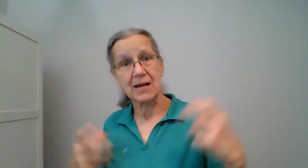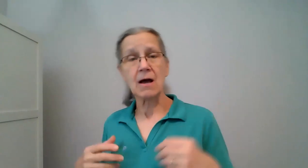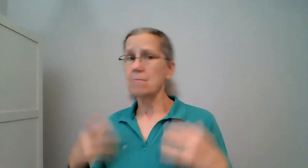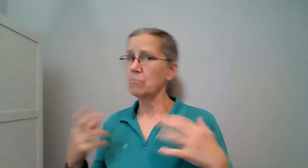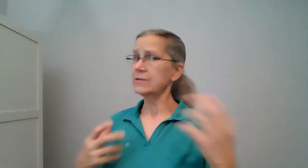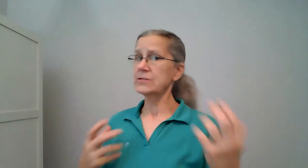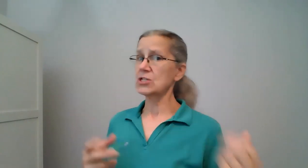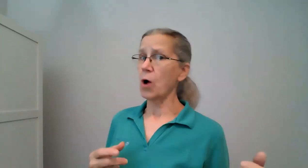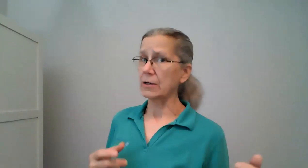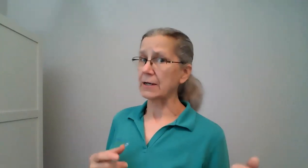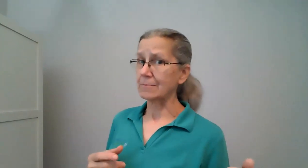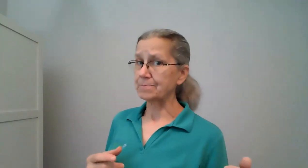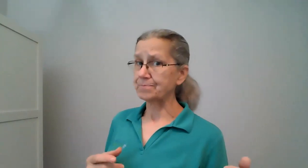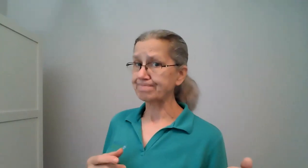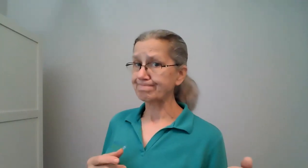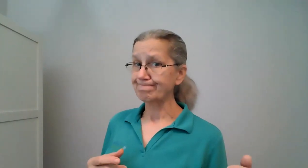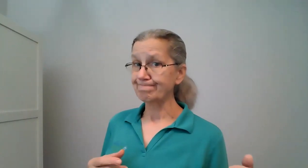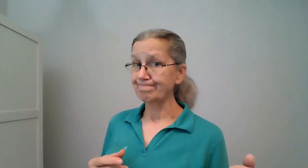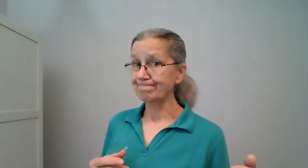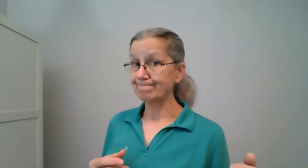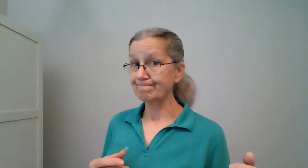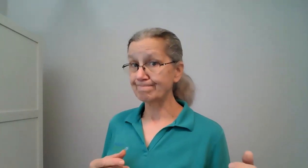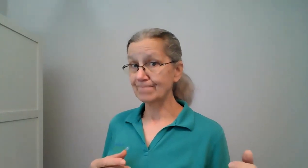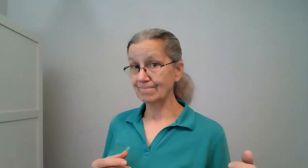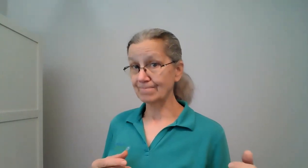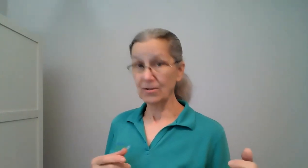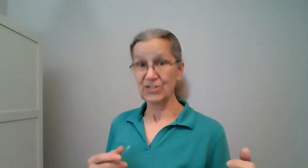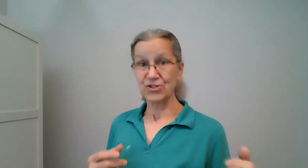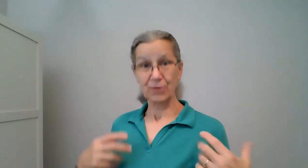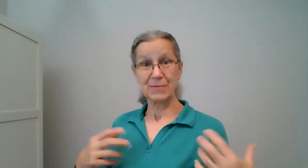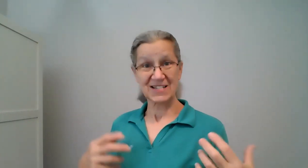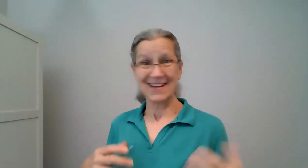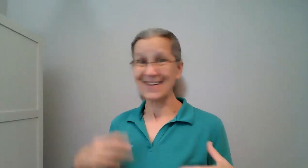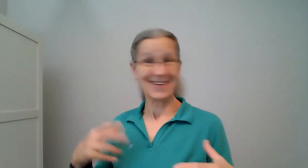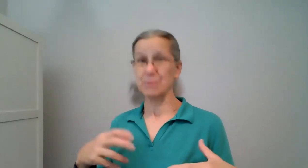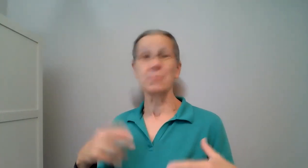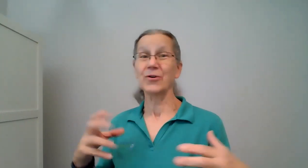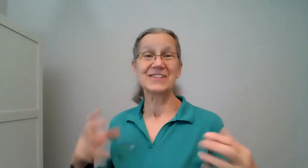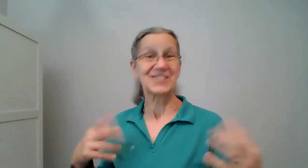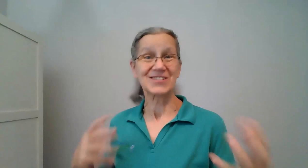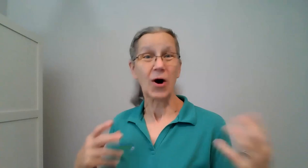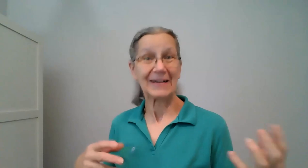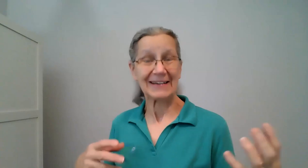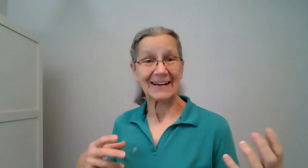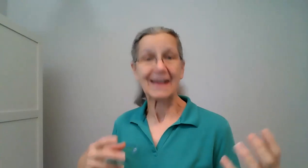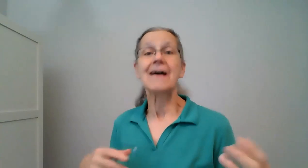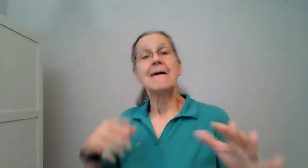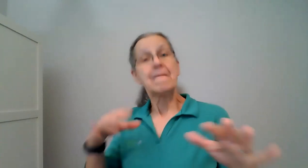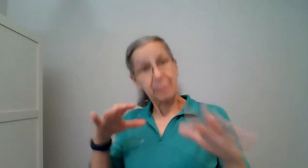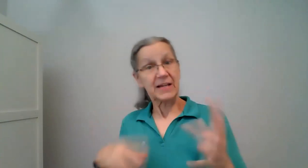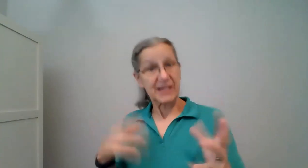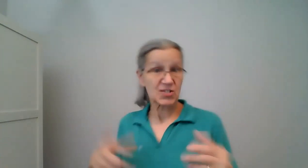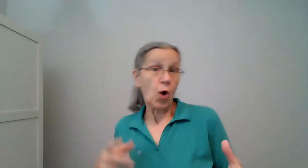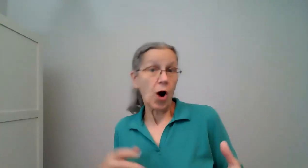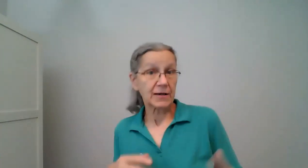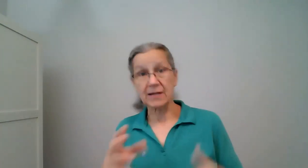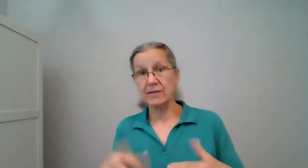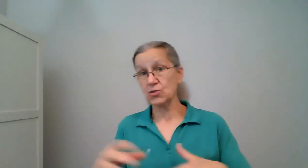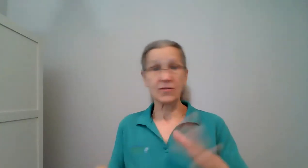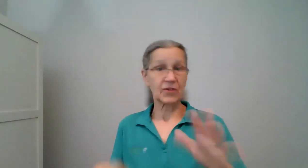more than just walking oh did you hear me say that it's more than just walking it is walking sort of